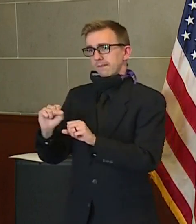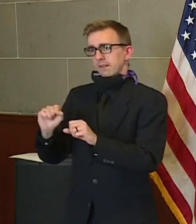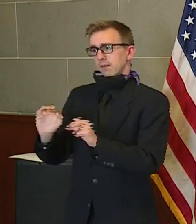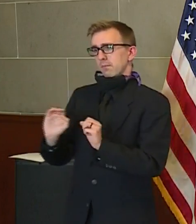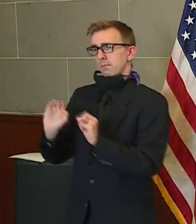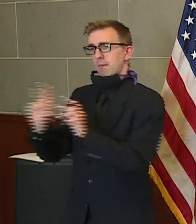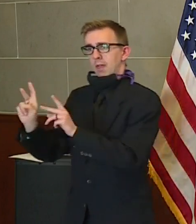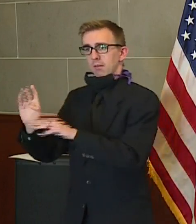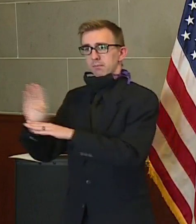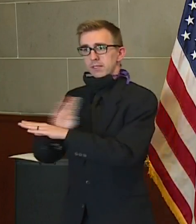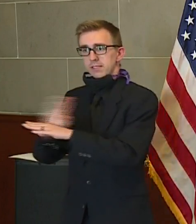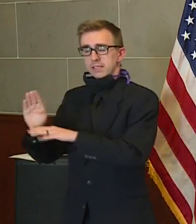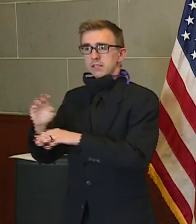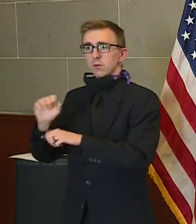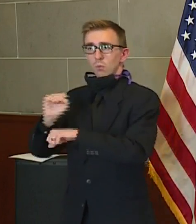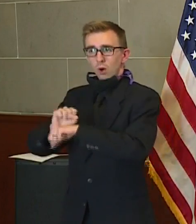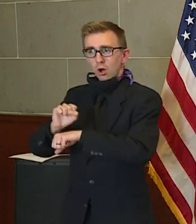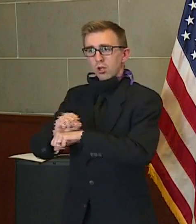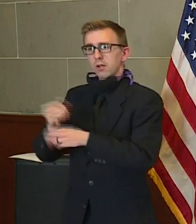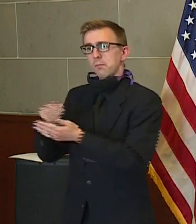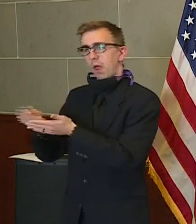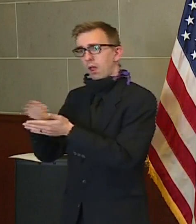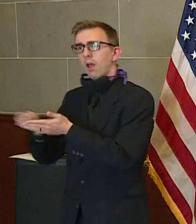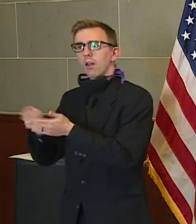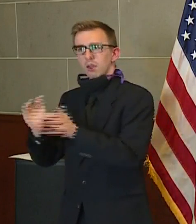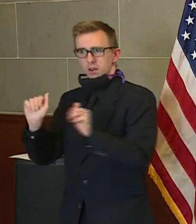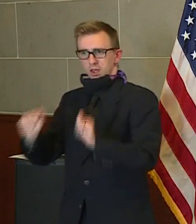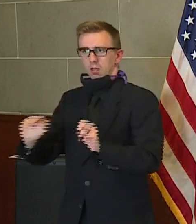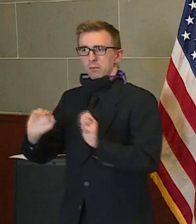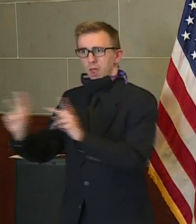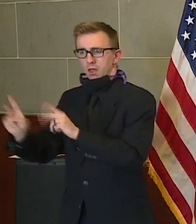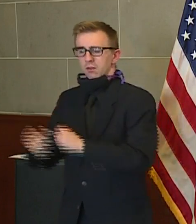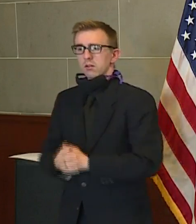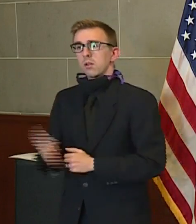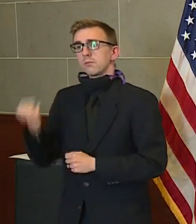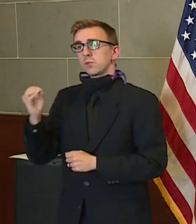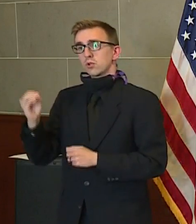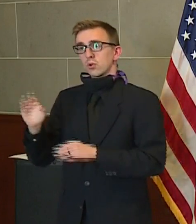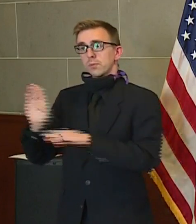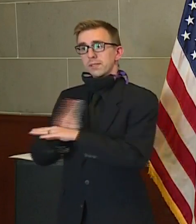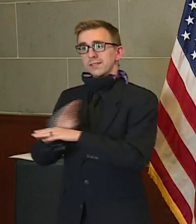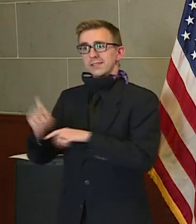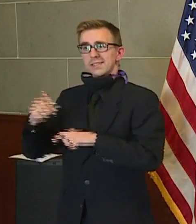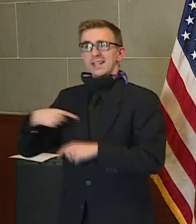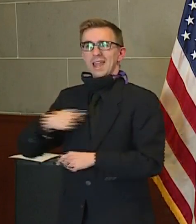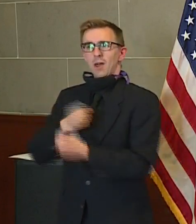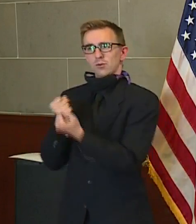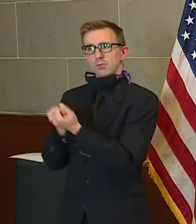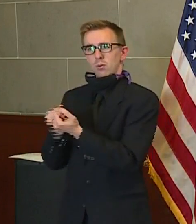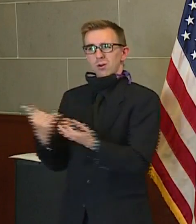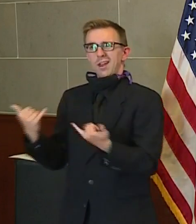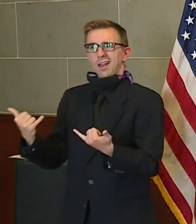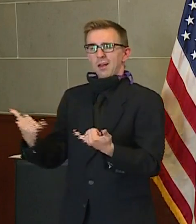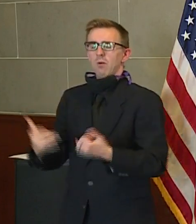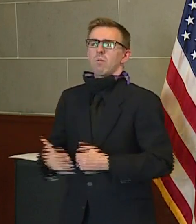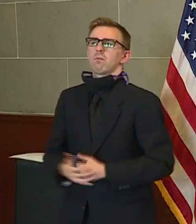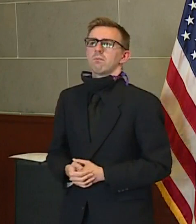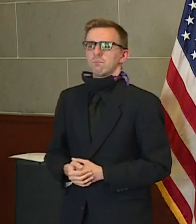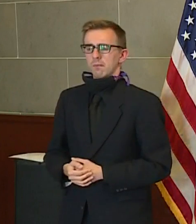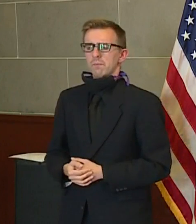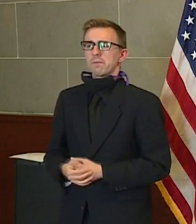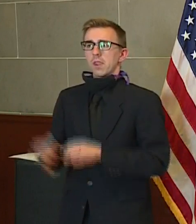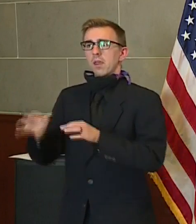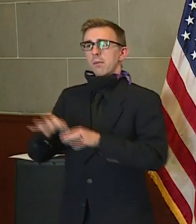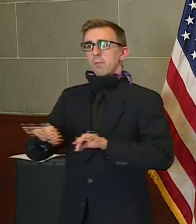economy. Now more than ever, our Missouri businesses need our support. And it is important